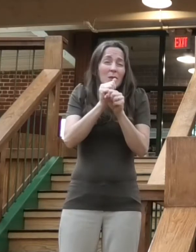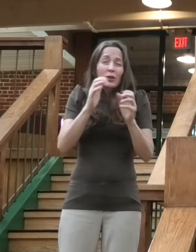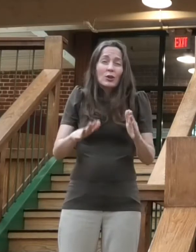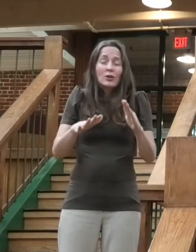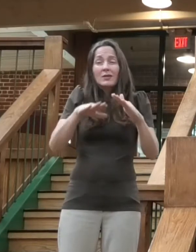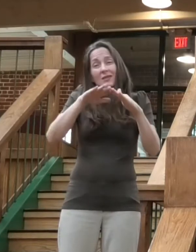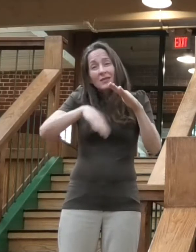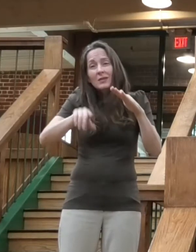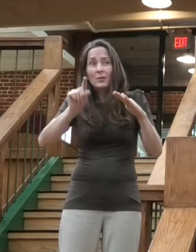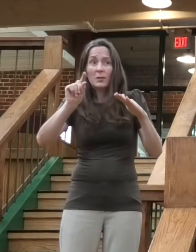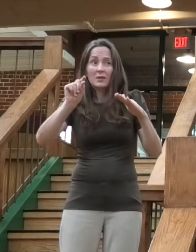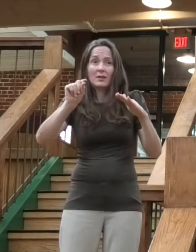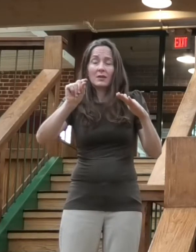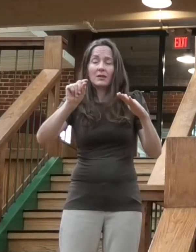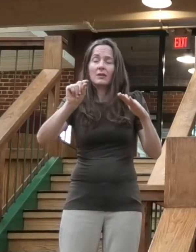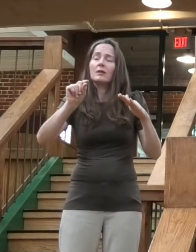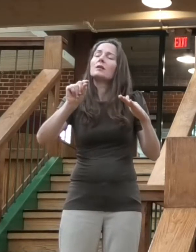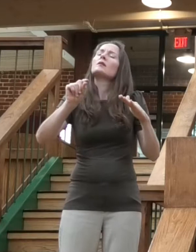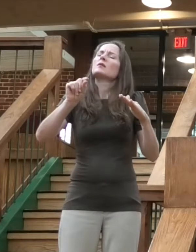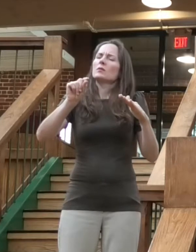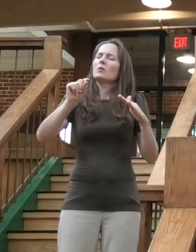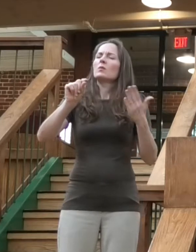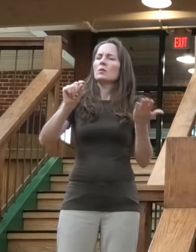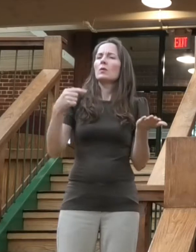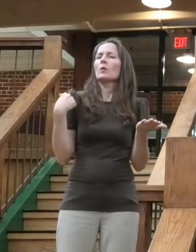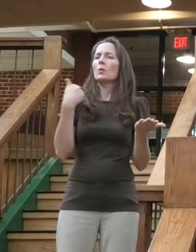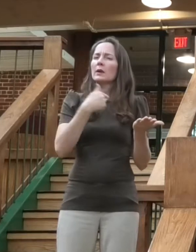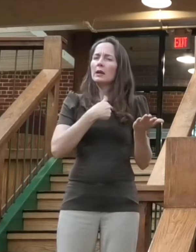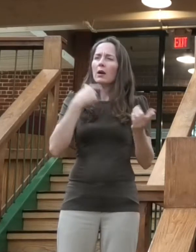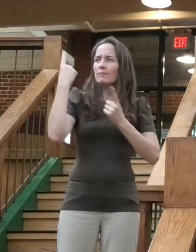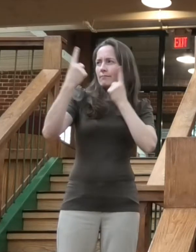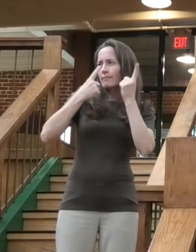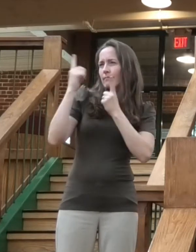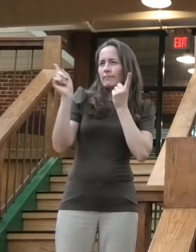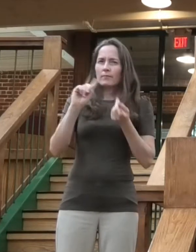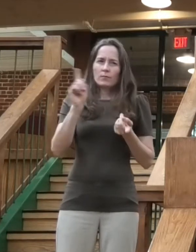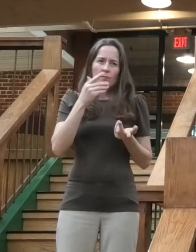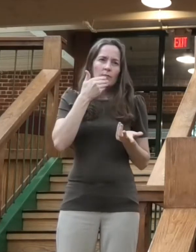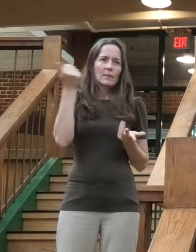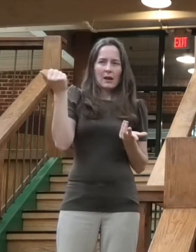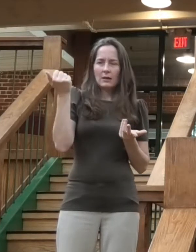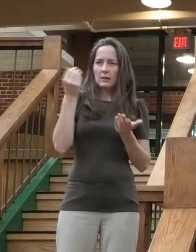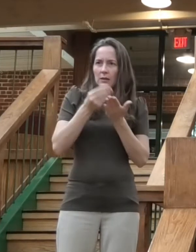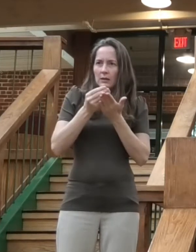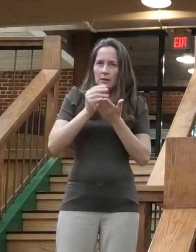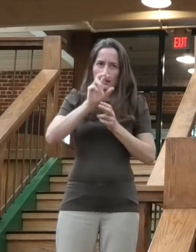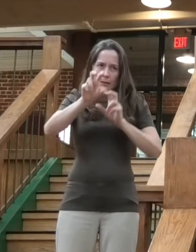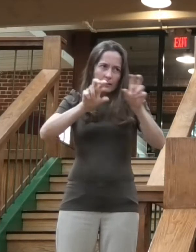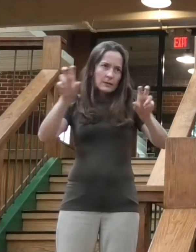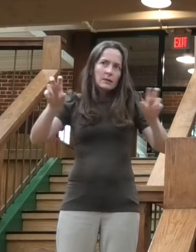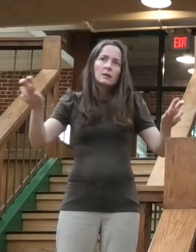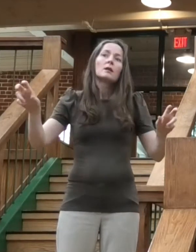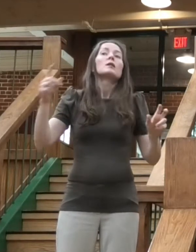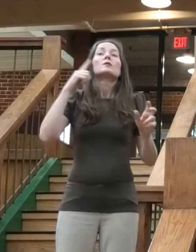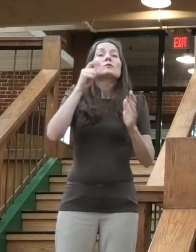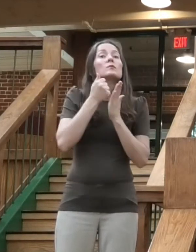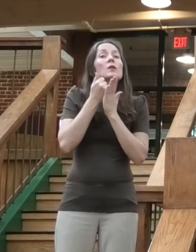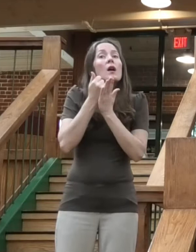are putting the limited resources in targeted sectors in hopes of helping some of those most impacted.